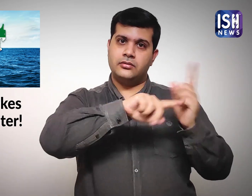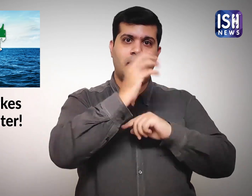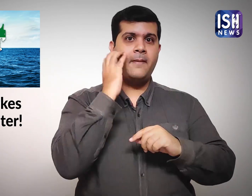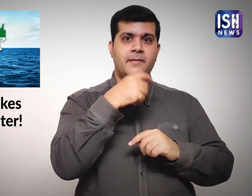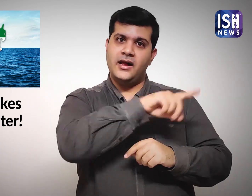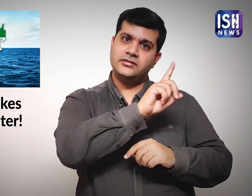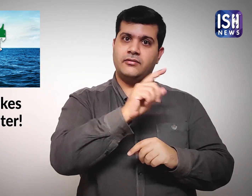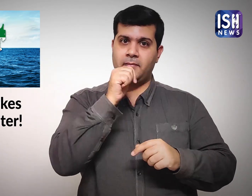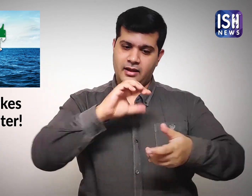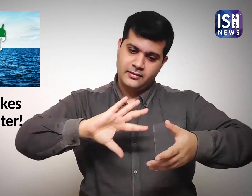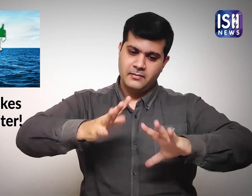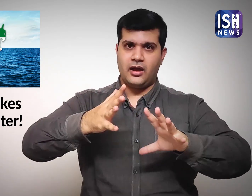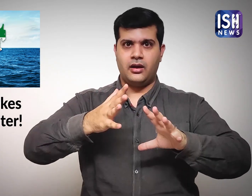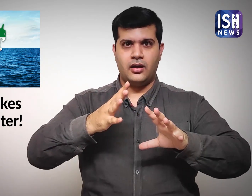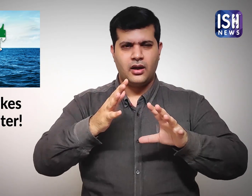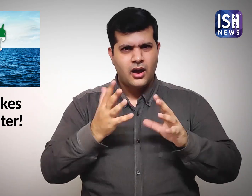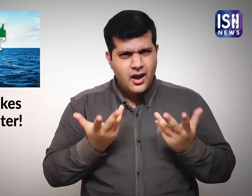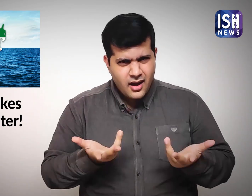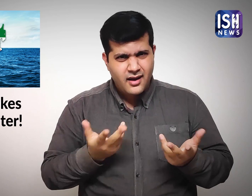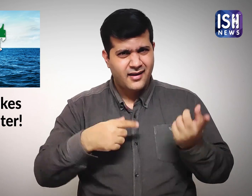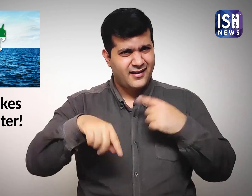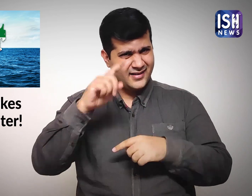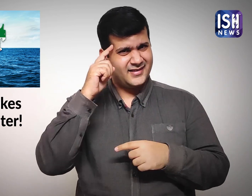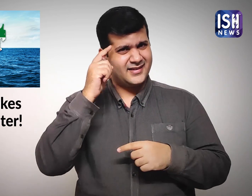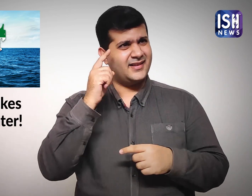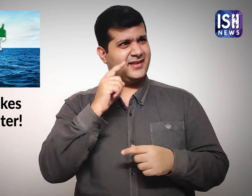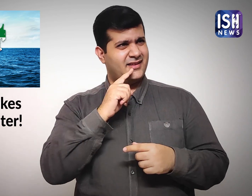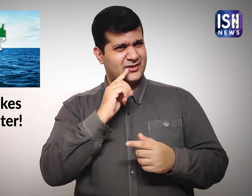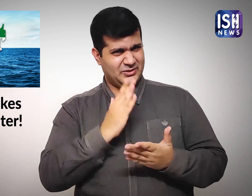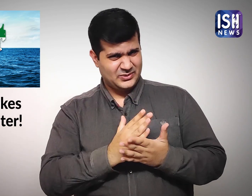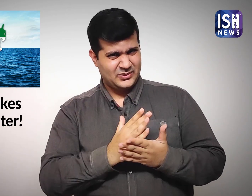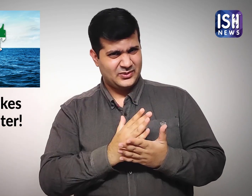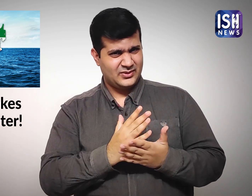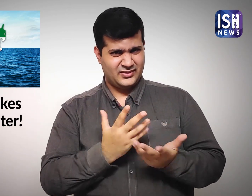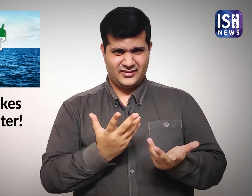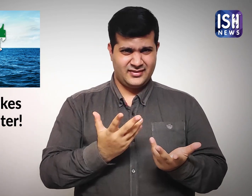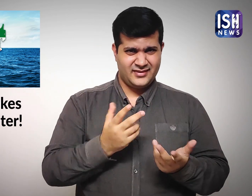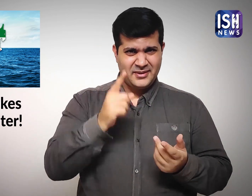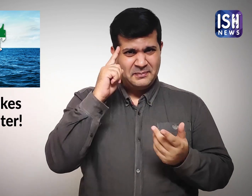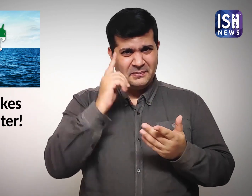They created new water. You do not believe? I will tell you how they did it. 11.